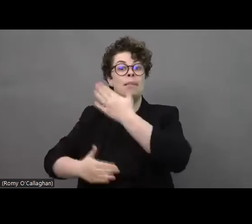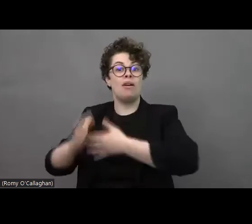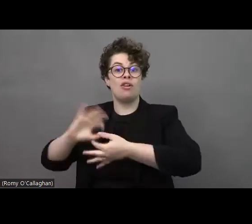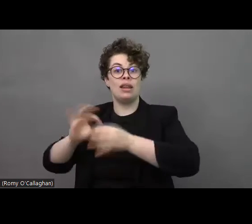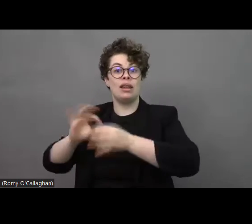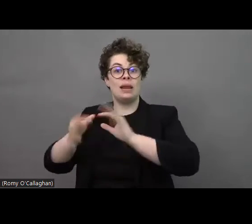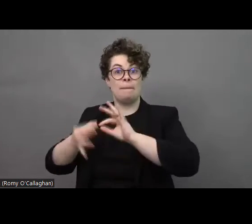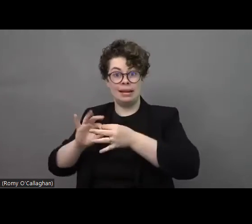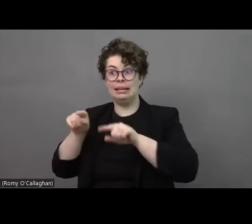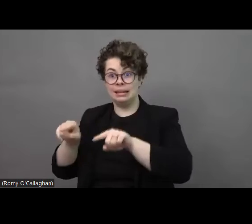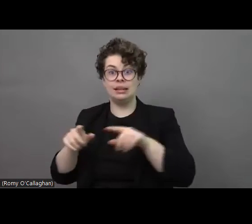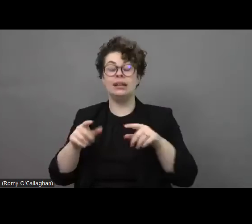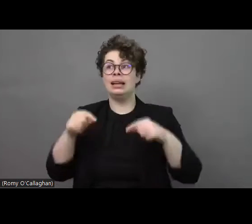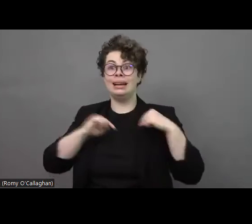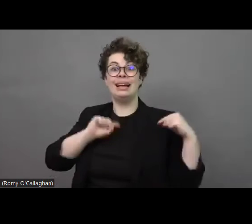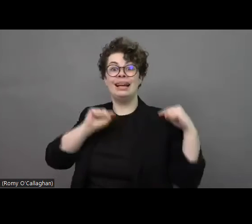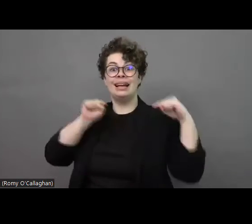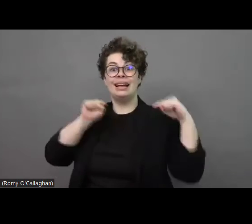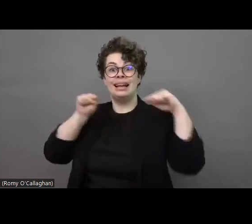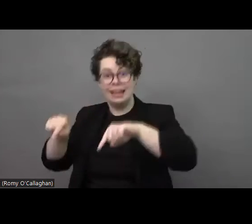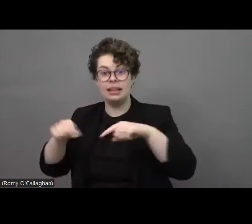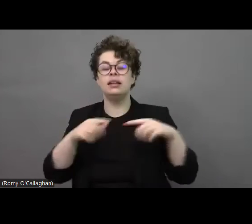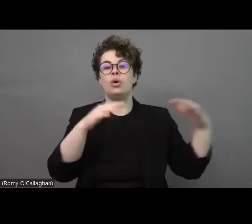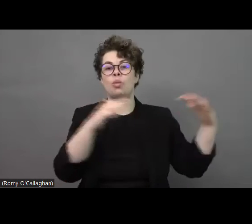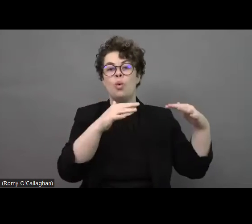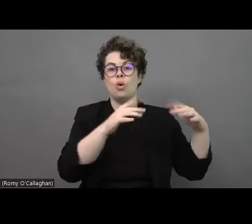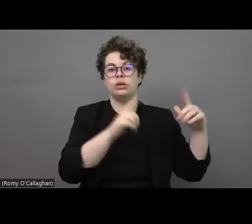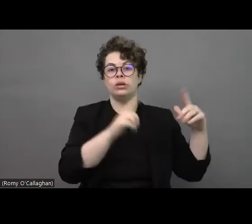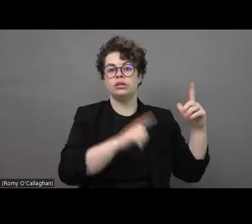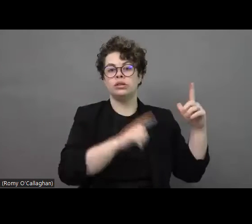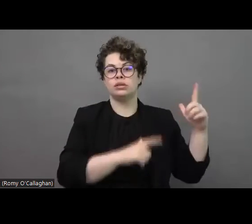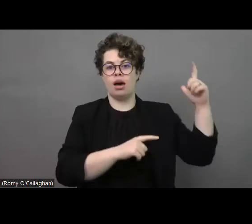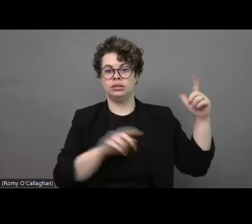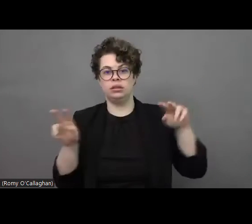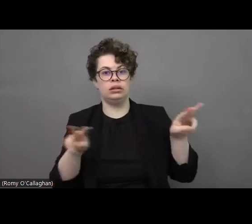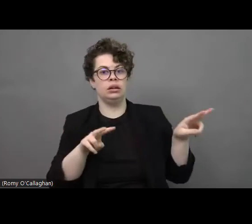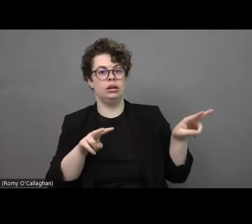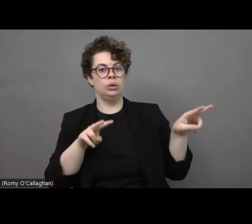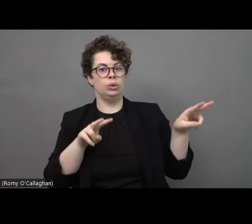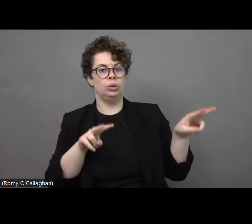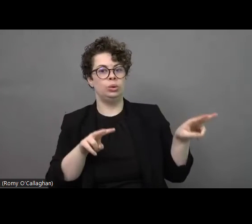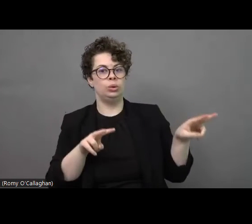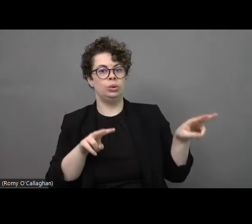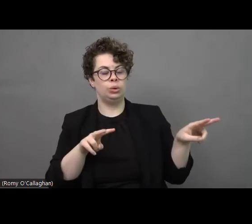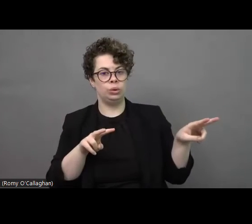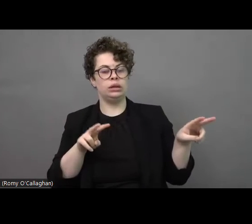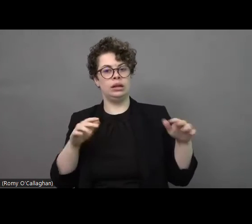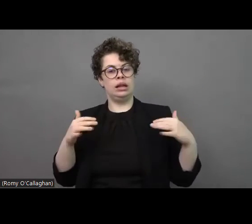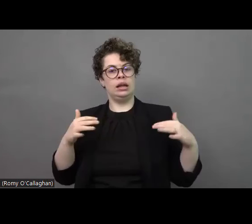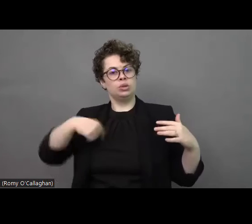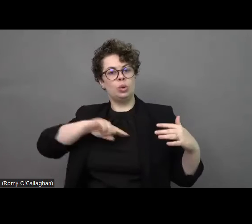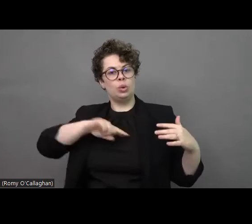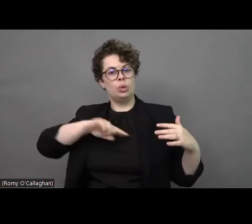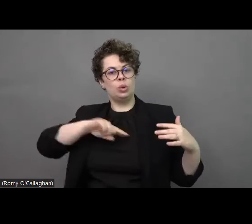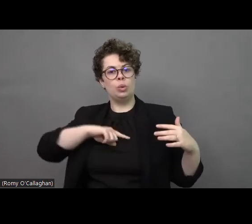are taking place at the time when the war started. They picked up that specific point of time on purpose to